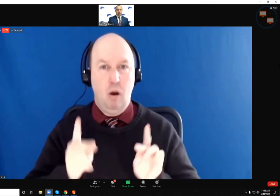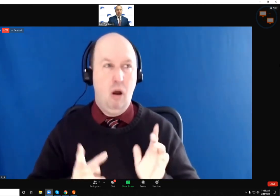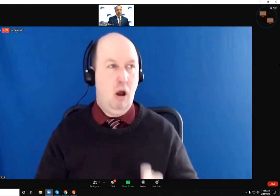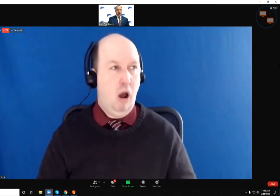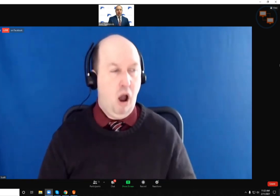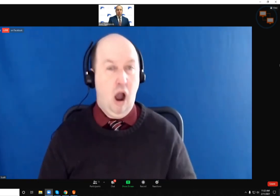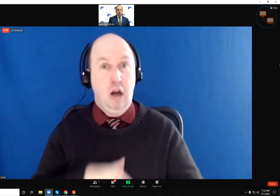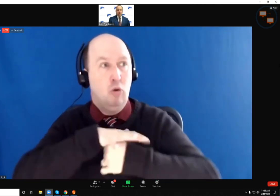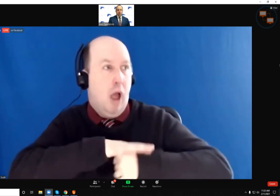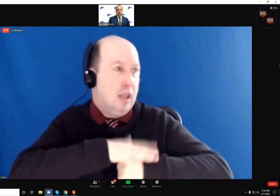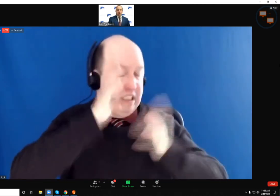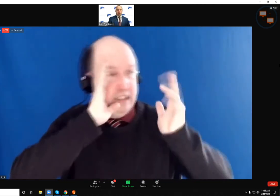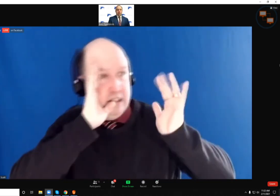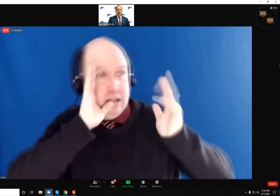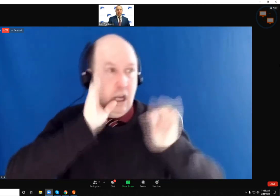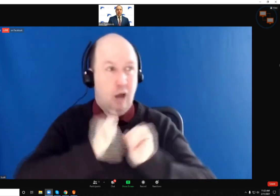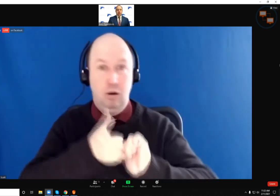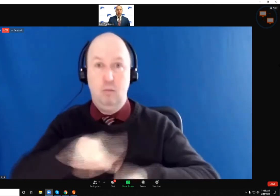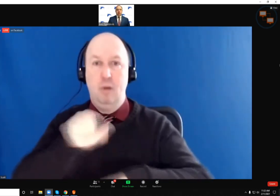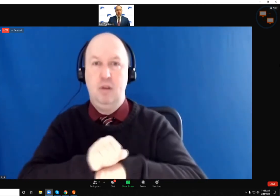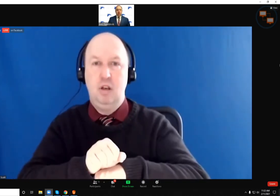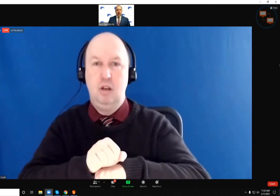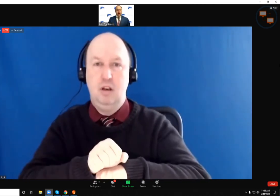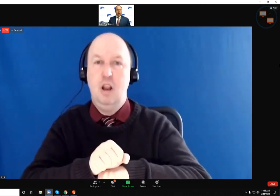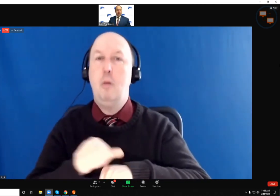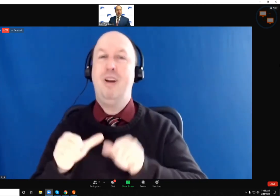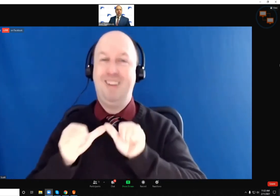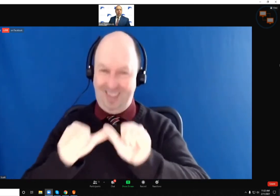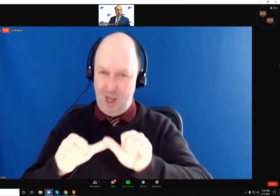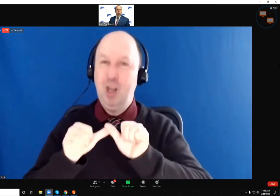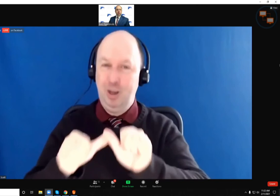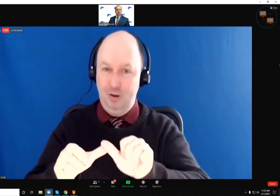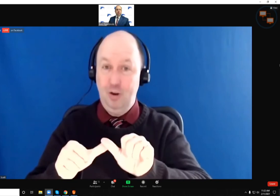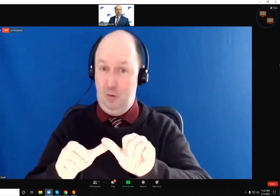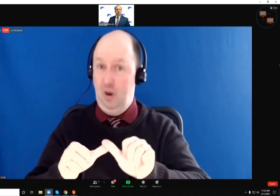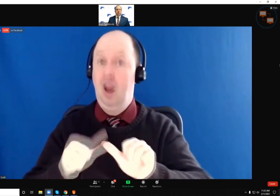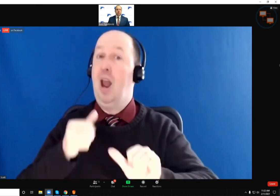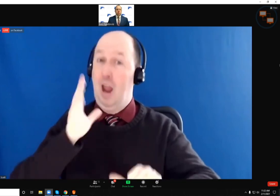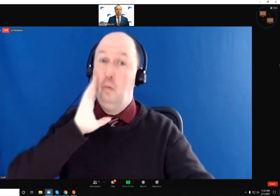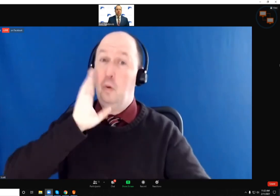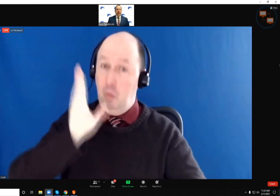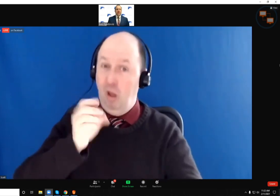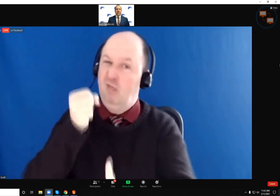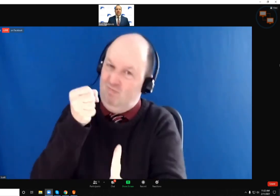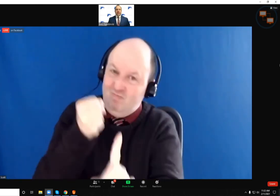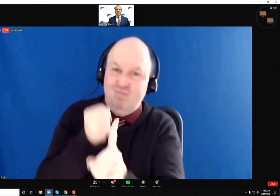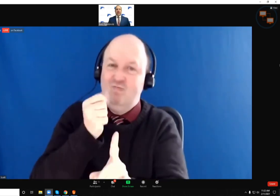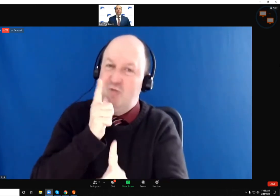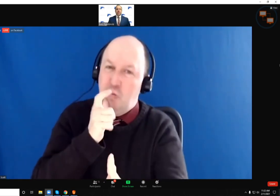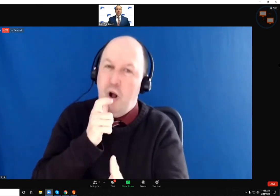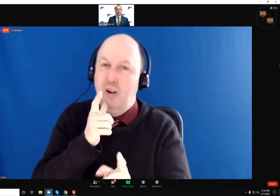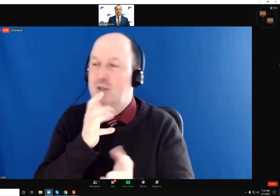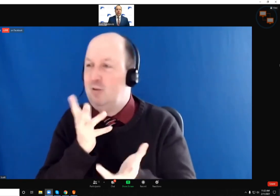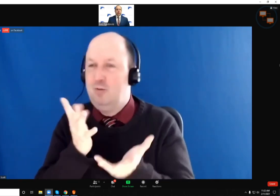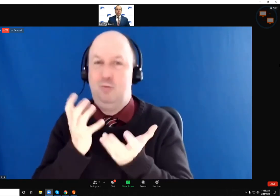stressed about trying to get an appointment, but continue to do that. And eventually we're going to be able to get those who want to be vaccinated vaccinated.